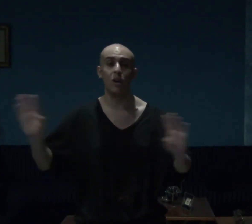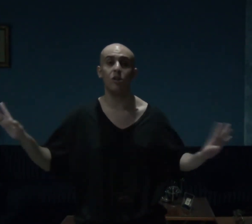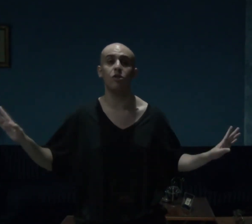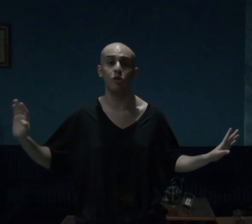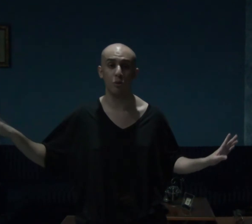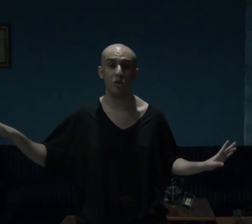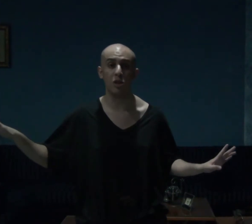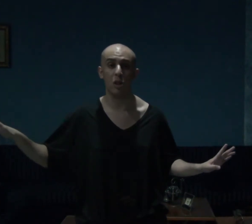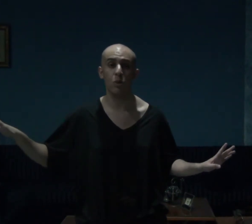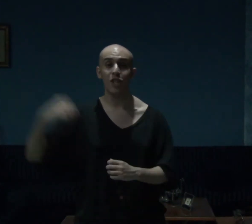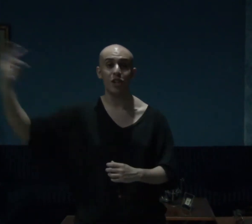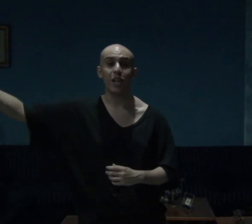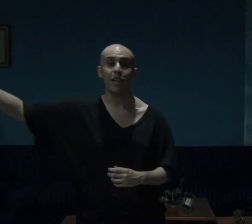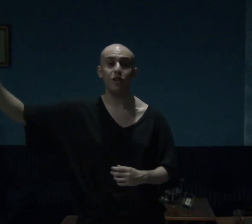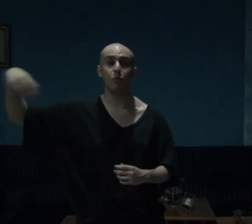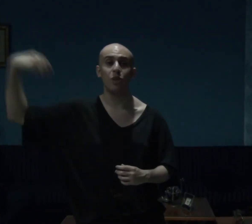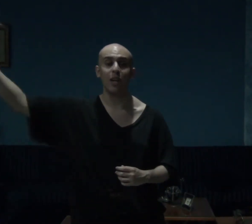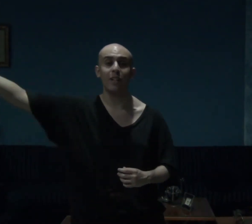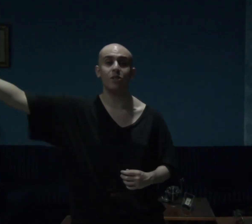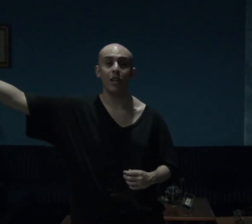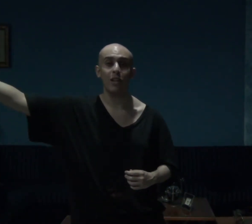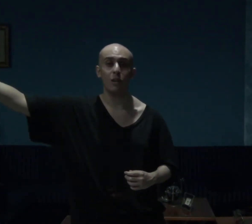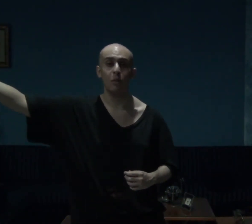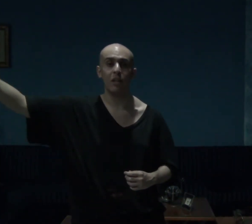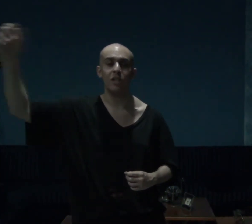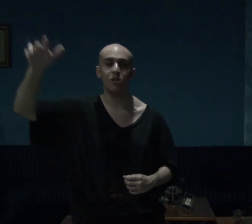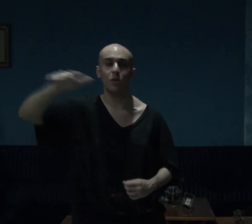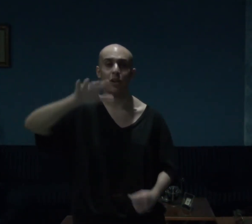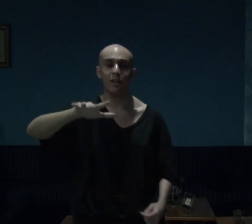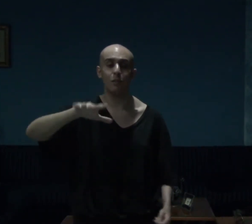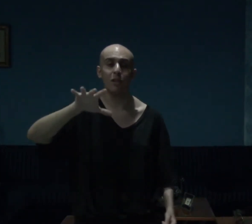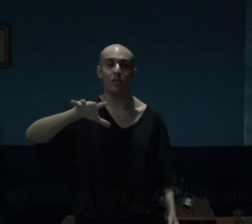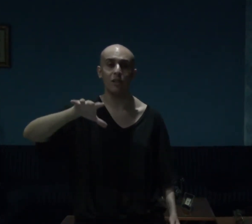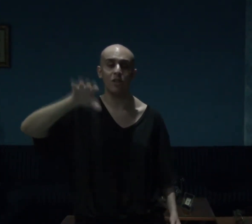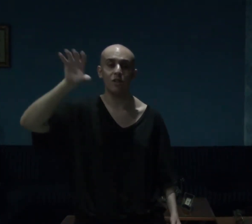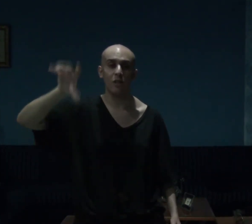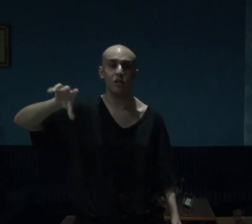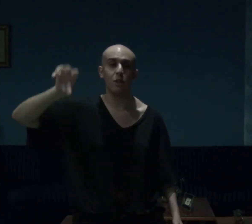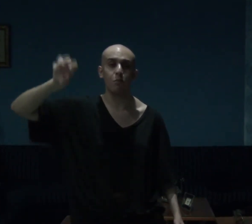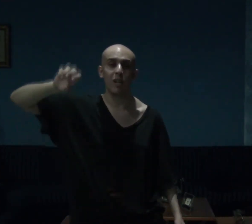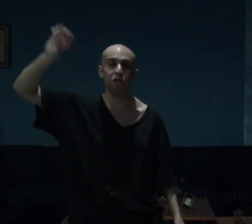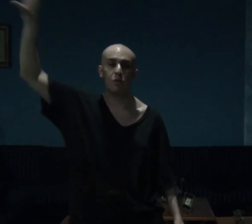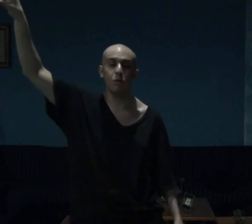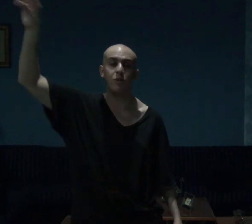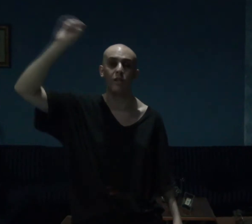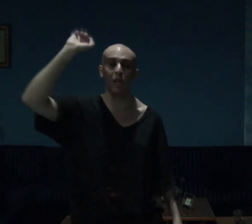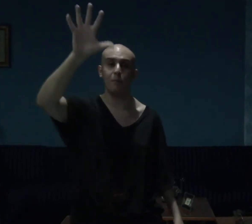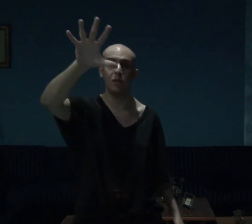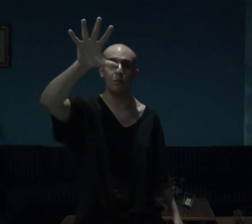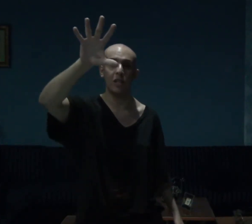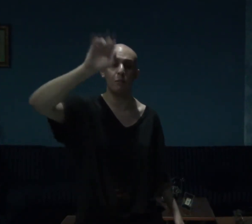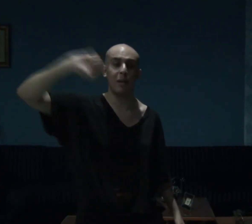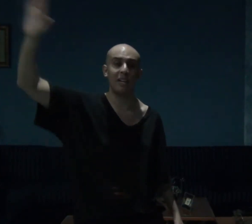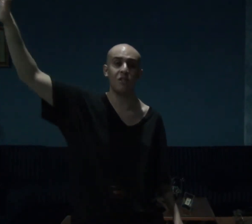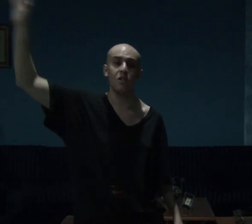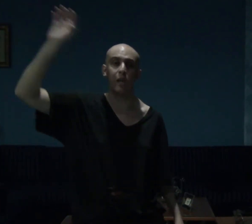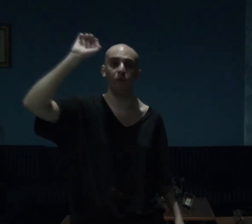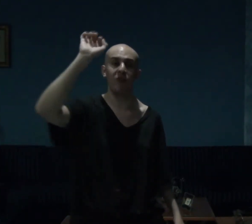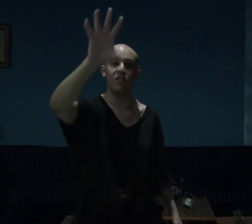hard to do so in the case with alice akerman it's so hard because until she breaks through the top spot past the top 50